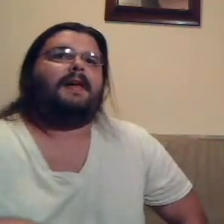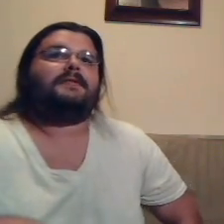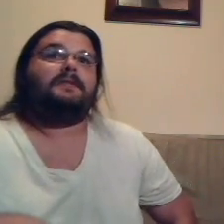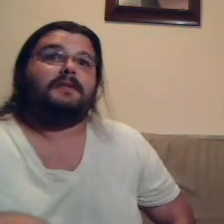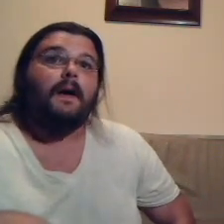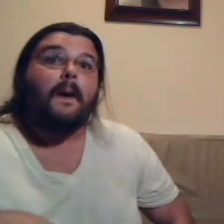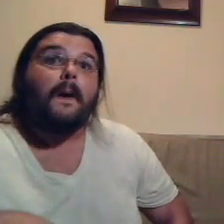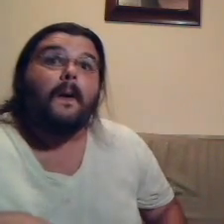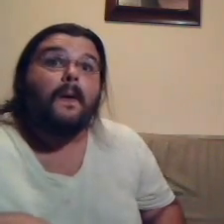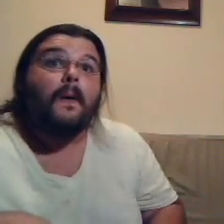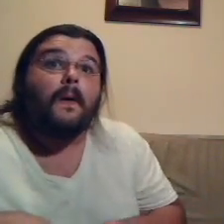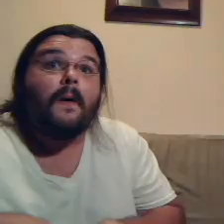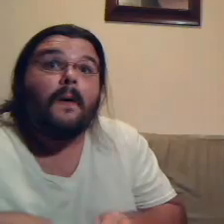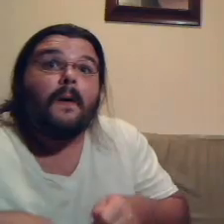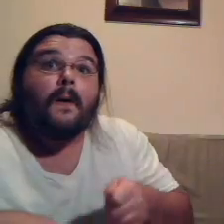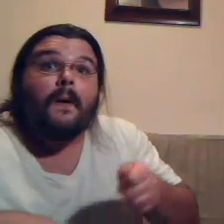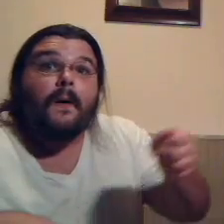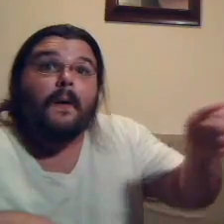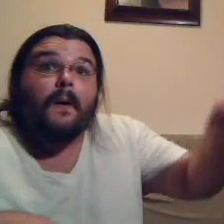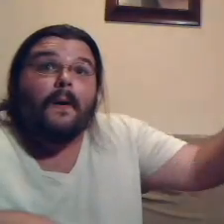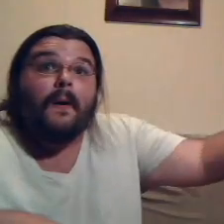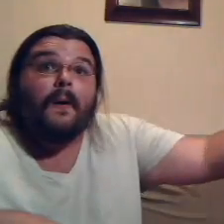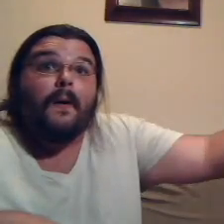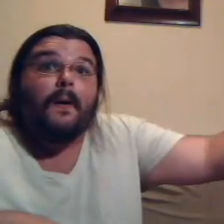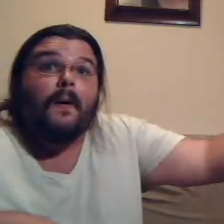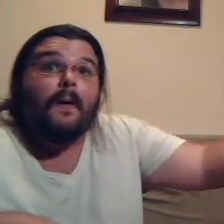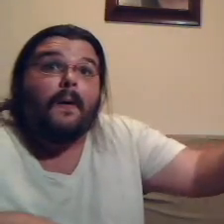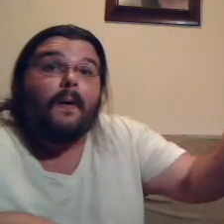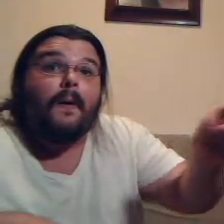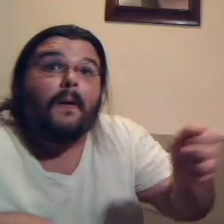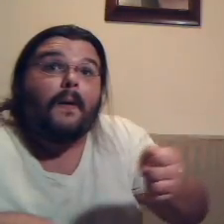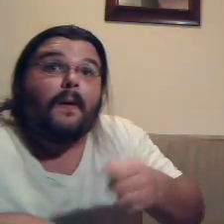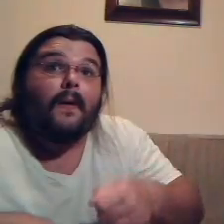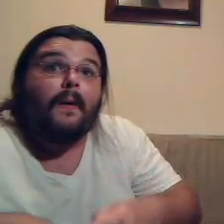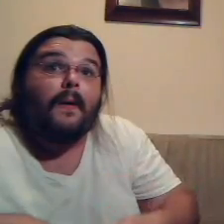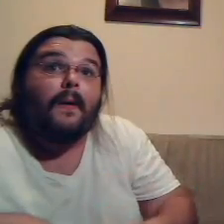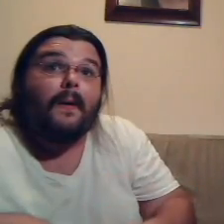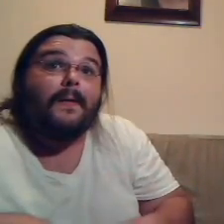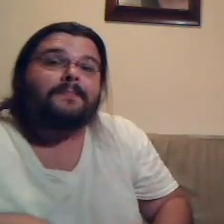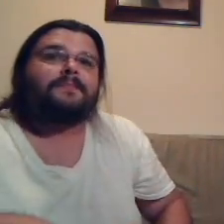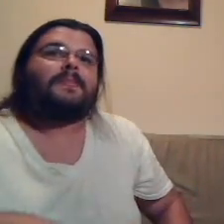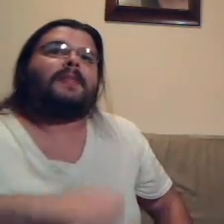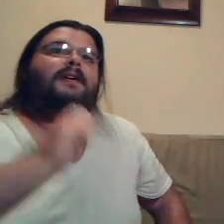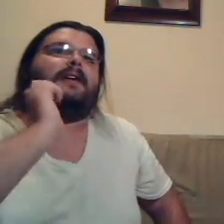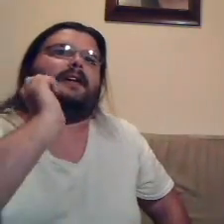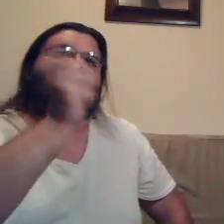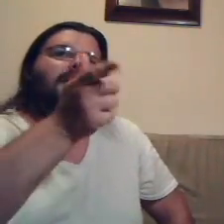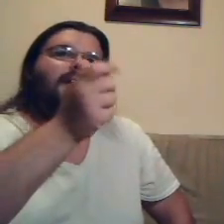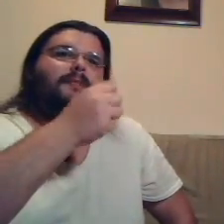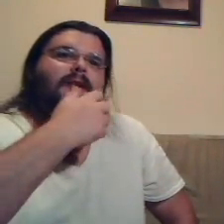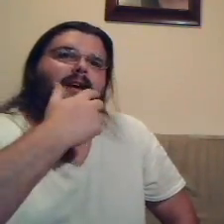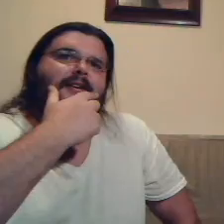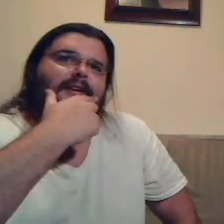she's like, and it gave me an idea.